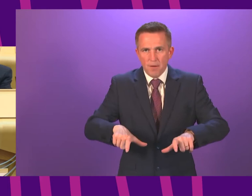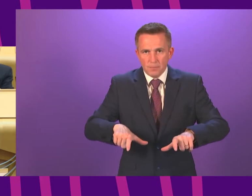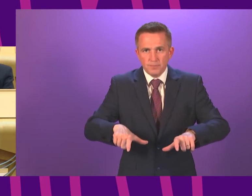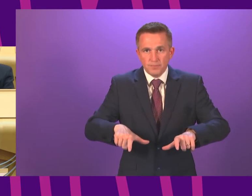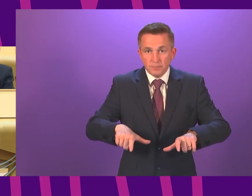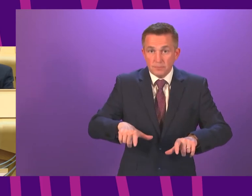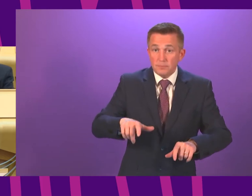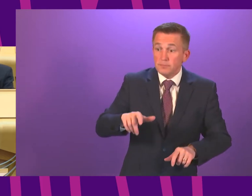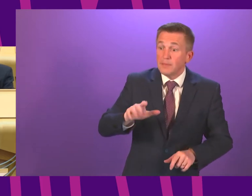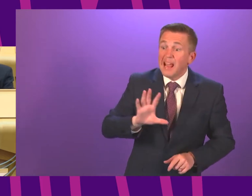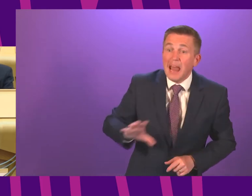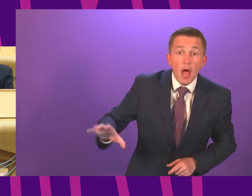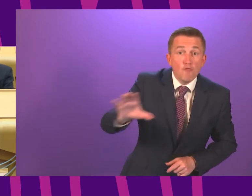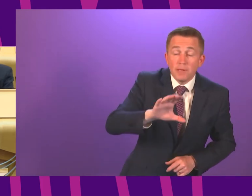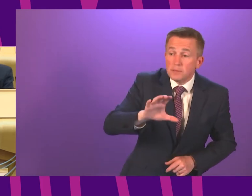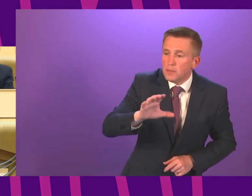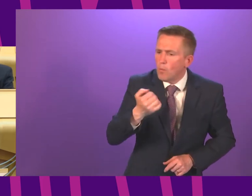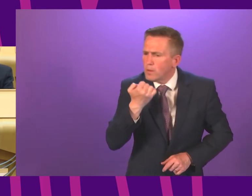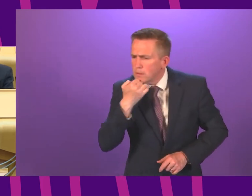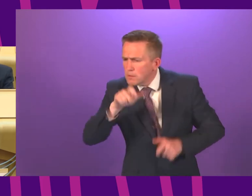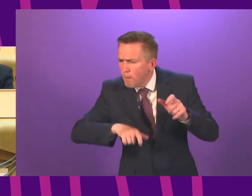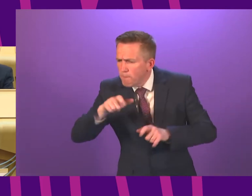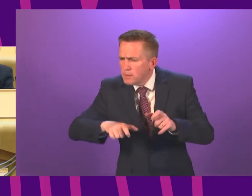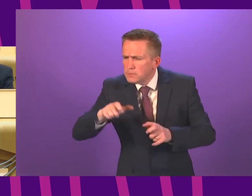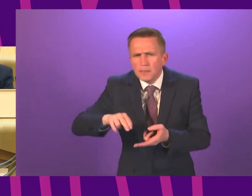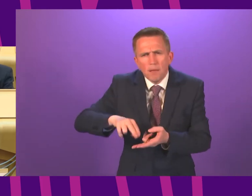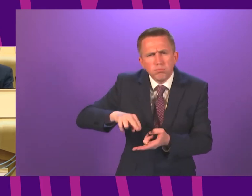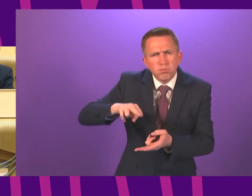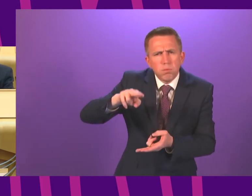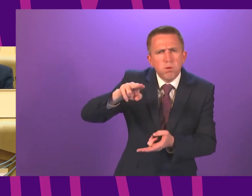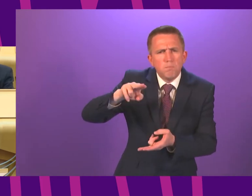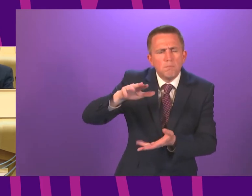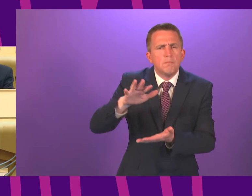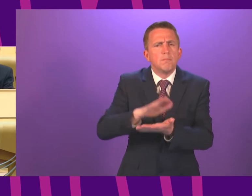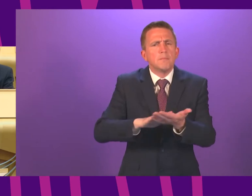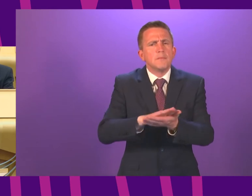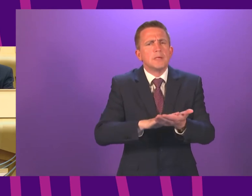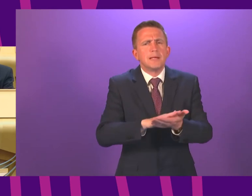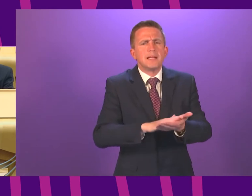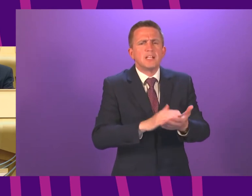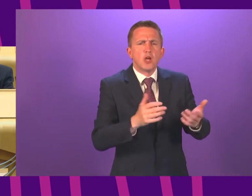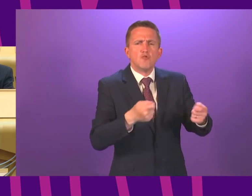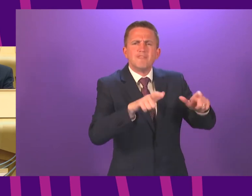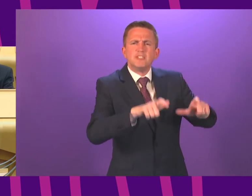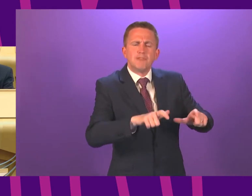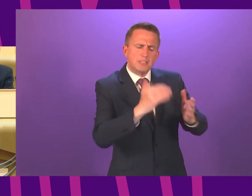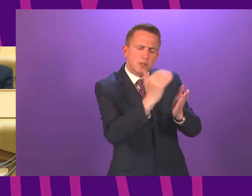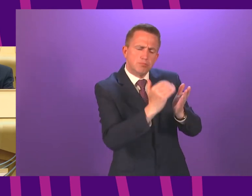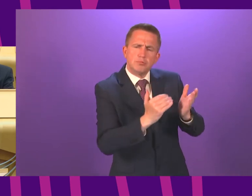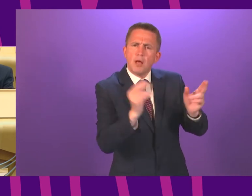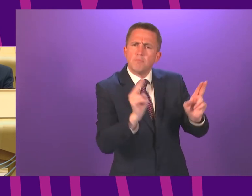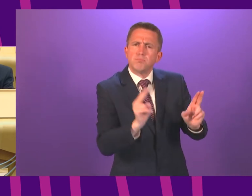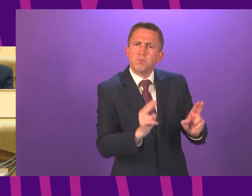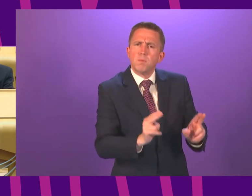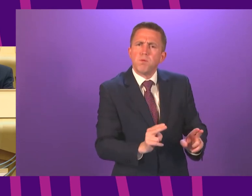cases are relatively high or rising, our judgment is that a slight slowing down of the easing of restrictions to allow time for